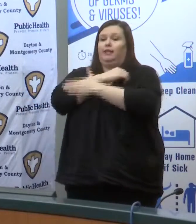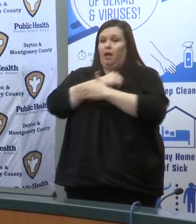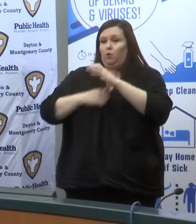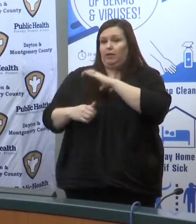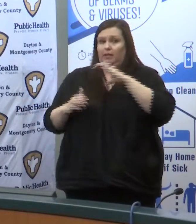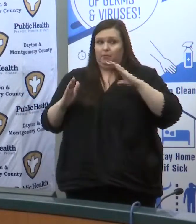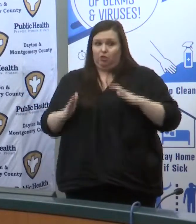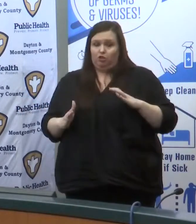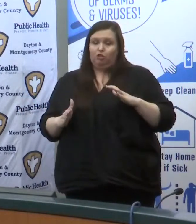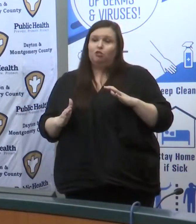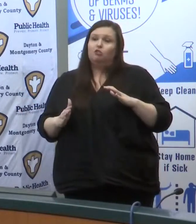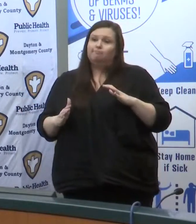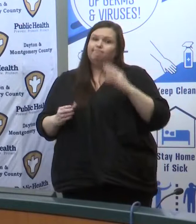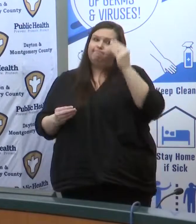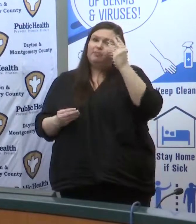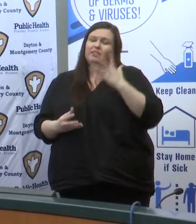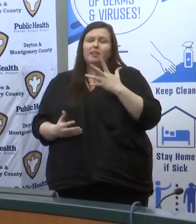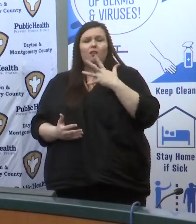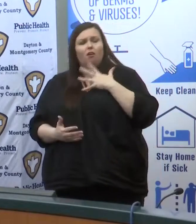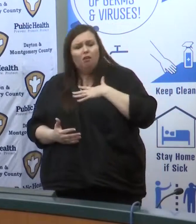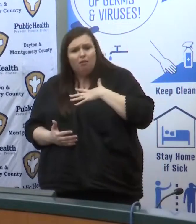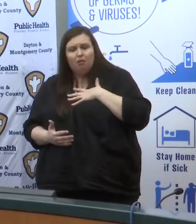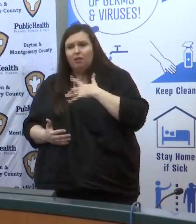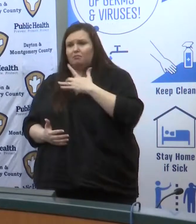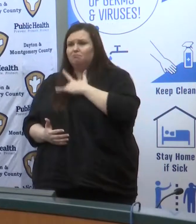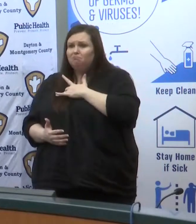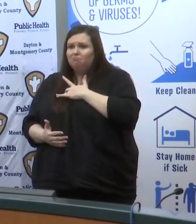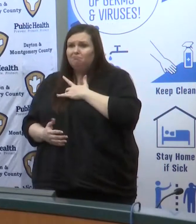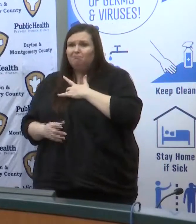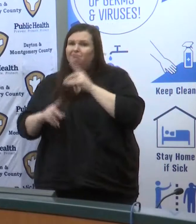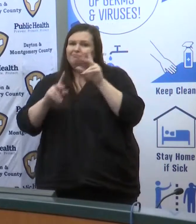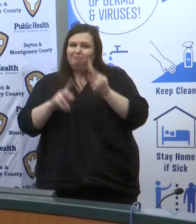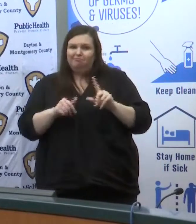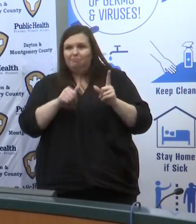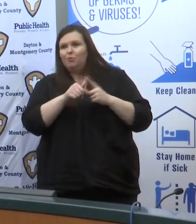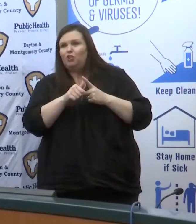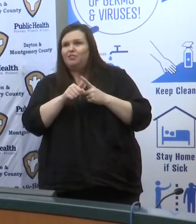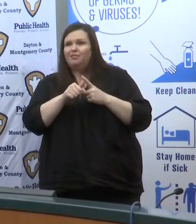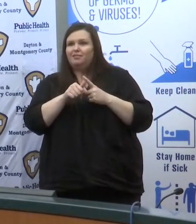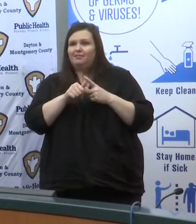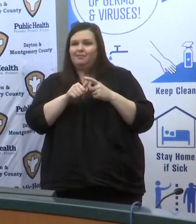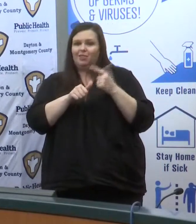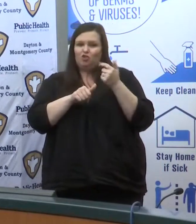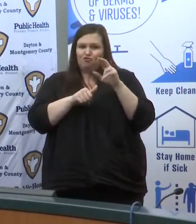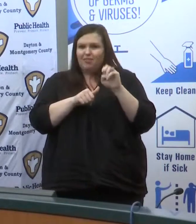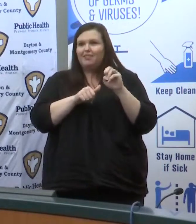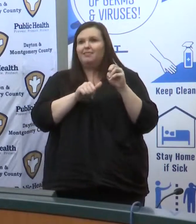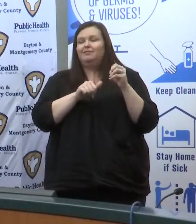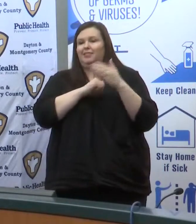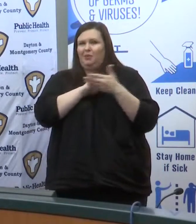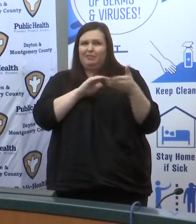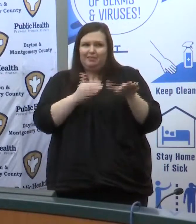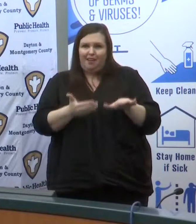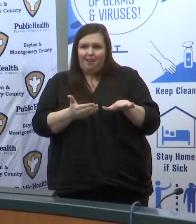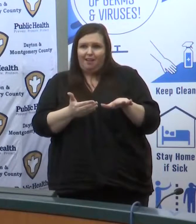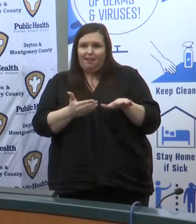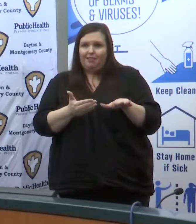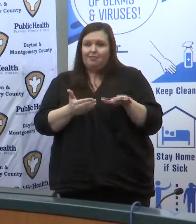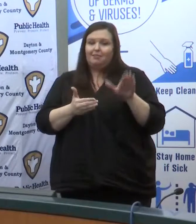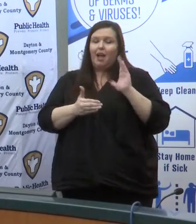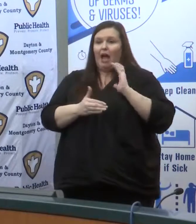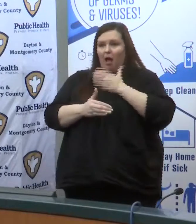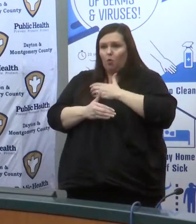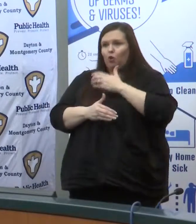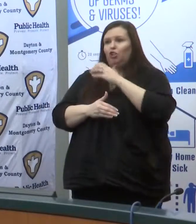me that they were deeply saddened and devastated to learn of the first death in Greene County from this evil virus they want everyone